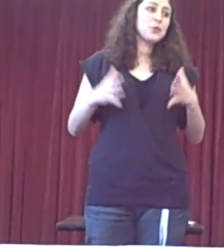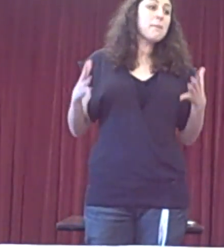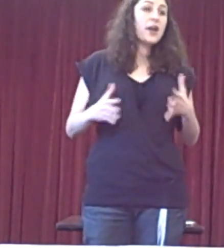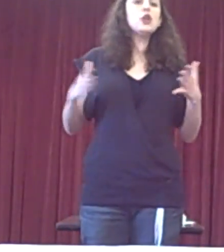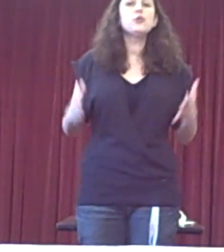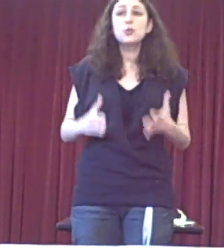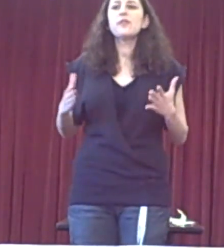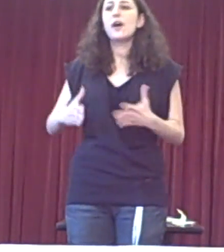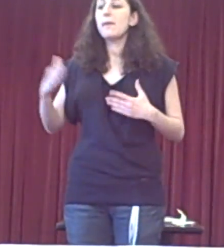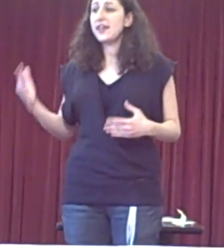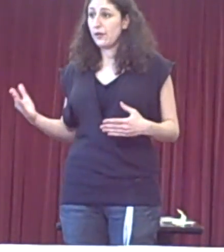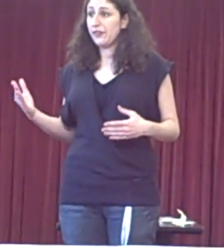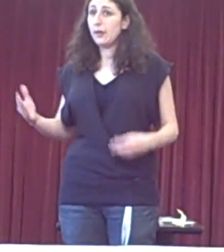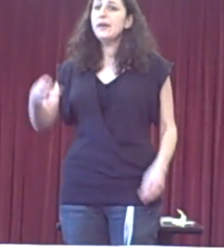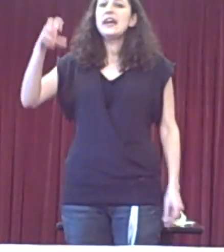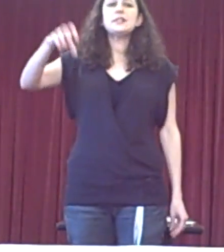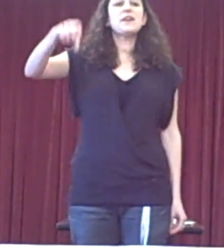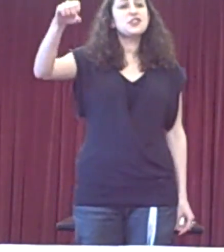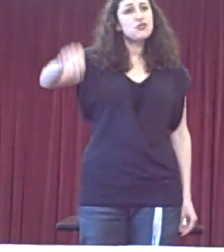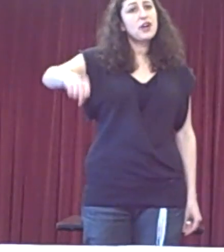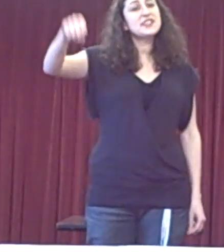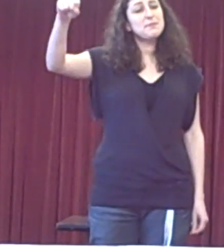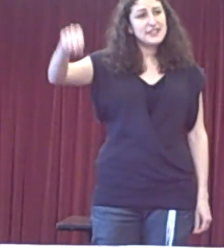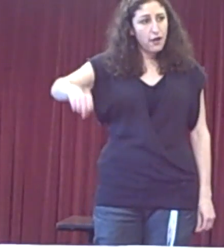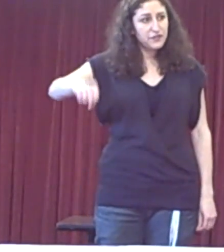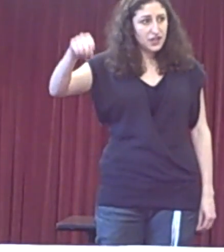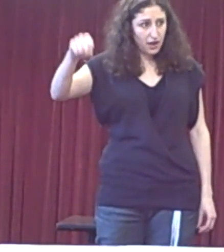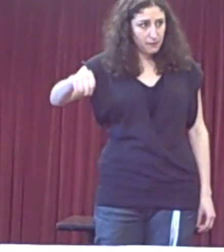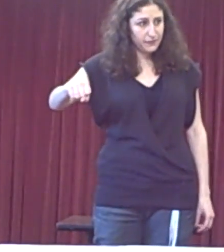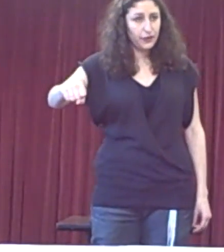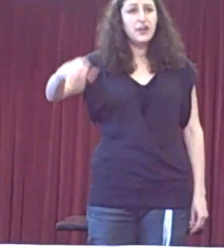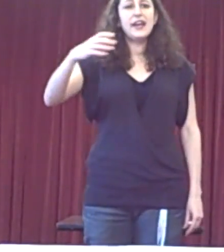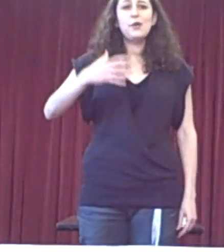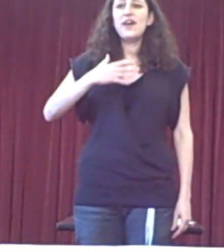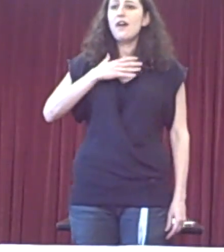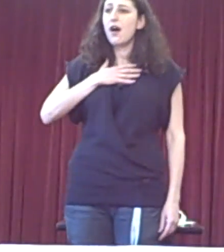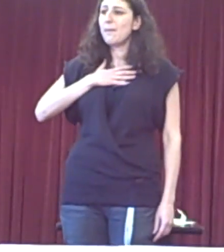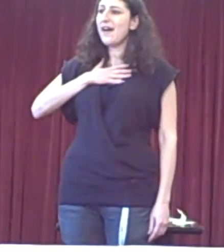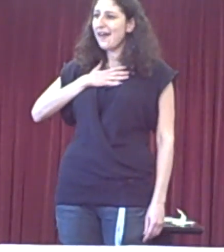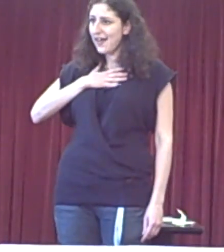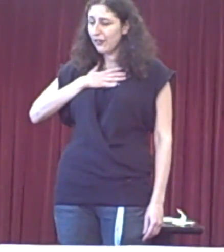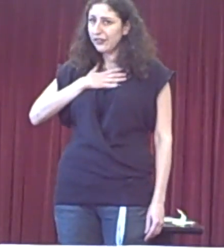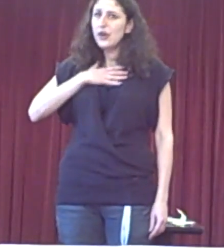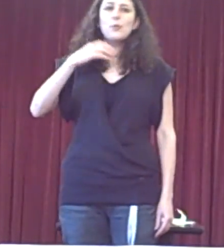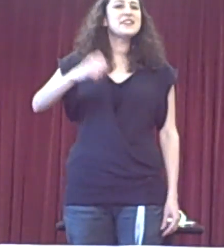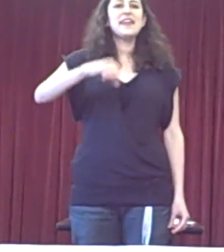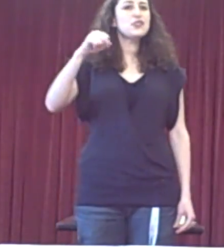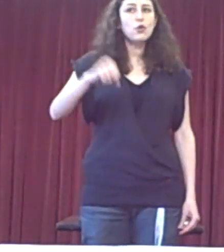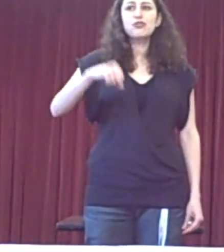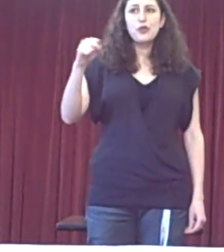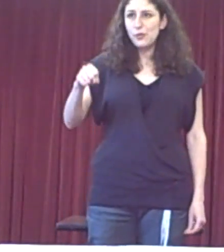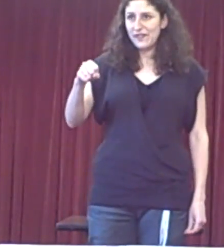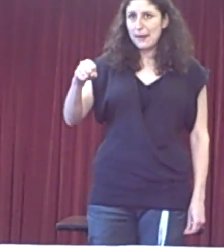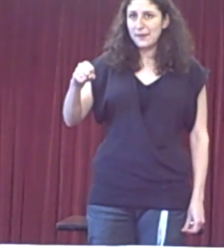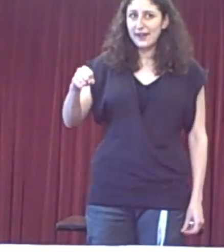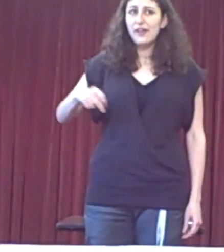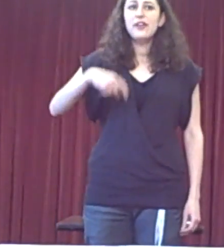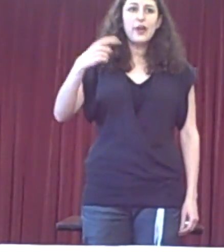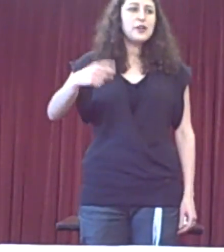we might lose all of our money on them. It's because the drugs themselves are harmful in a way that harm our health. We say that's not true with gambling. The only